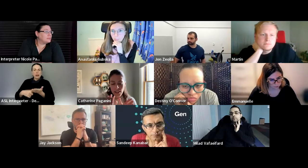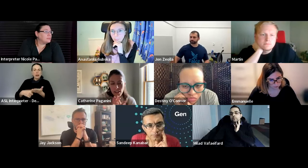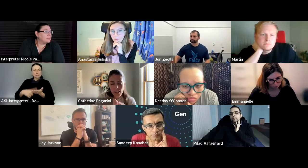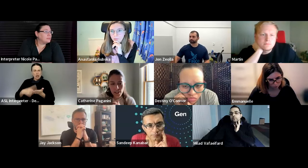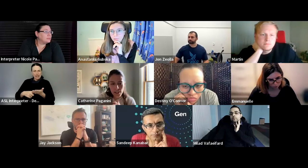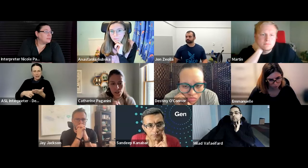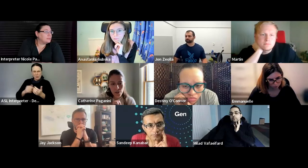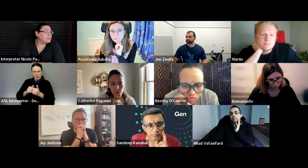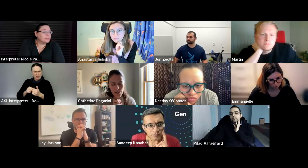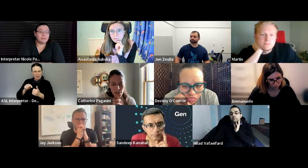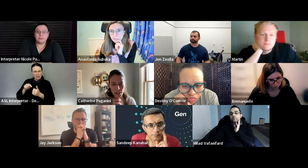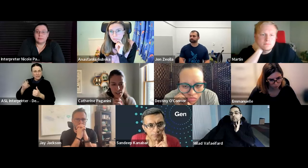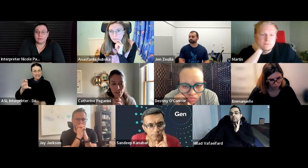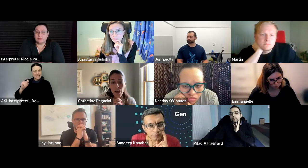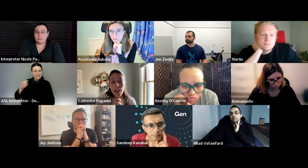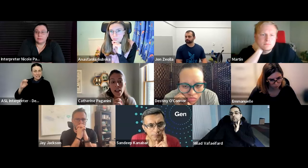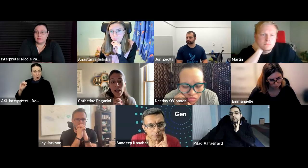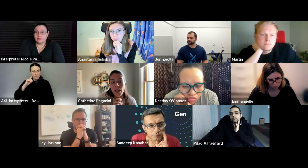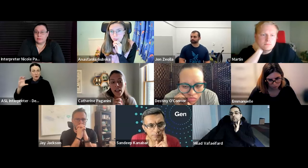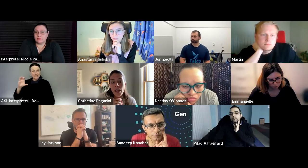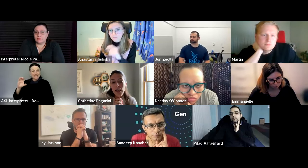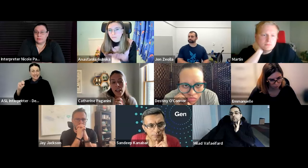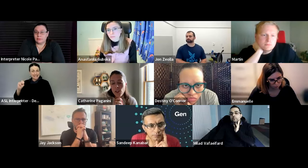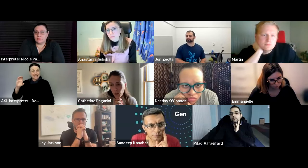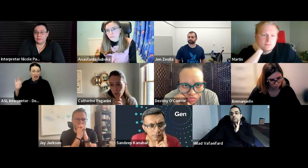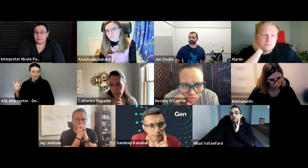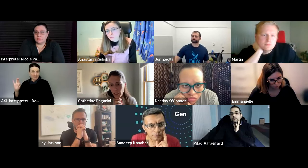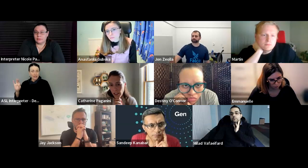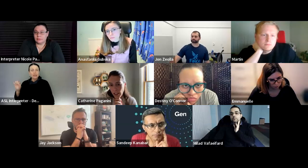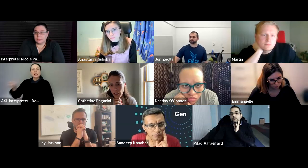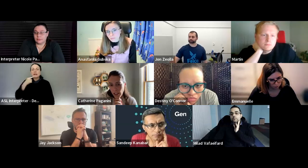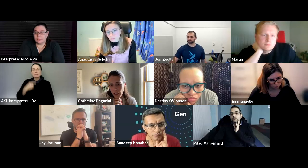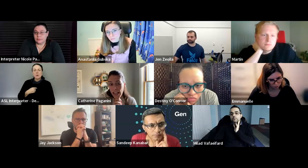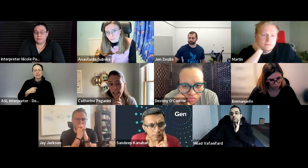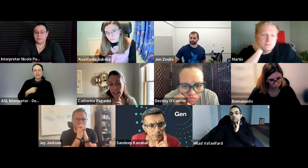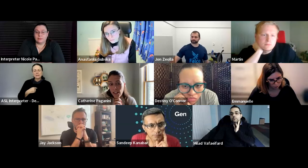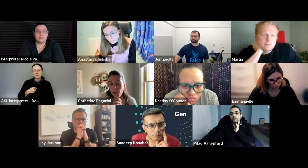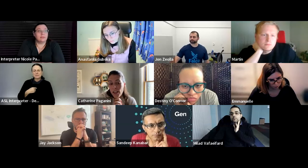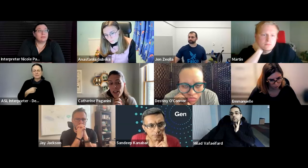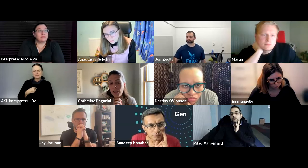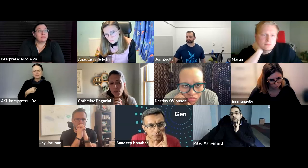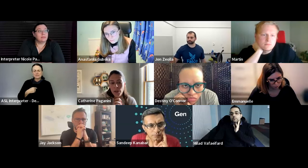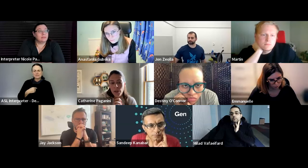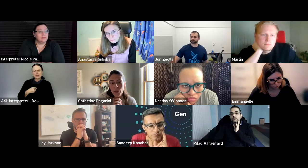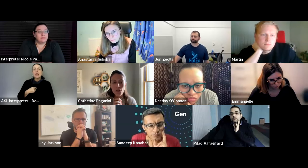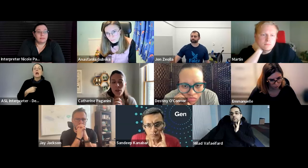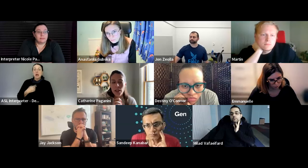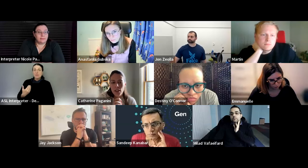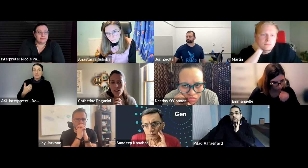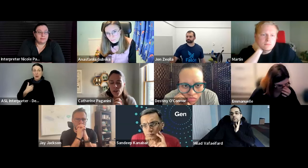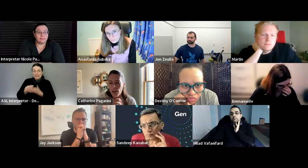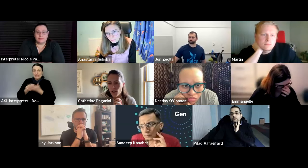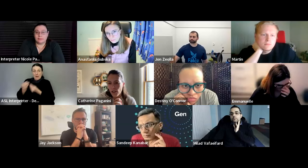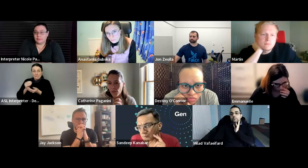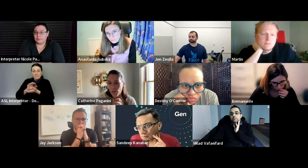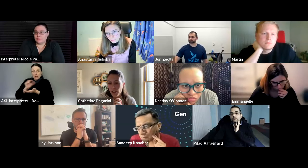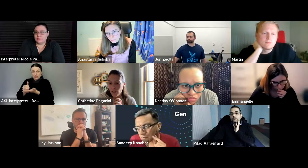again that's the cto of the cncf he told me uh that there is a budget for